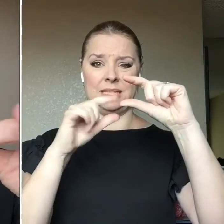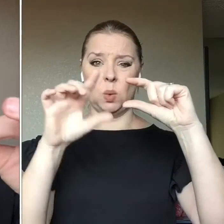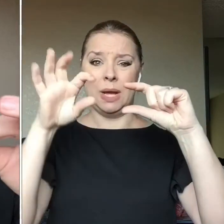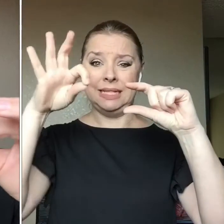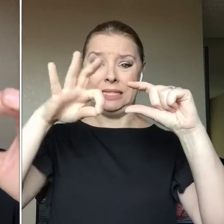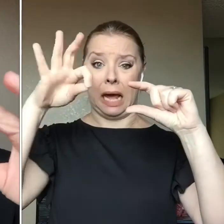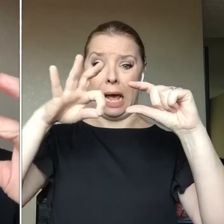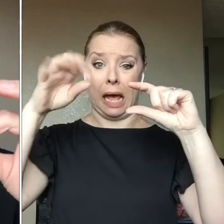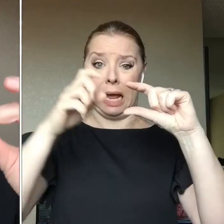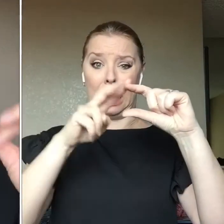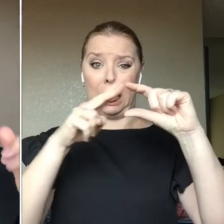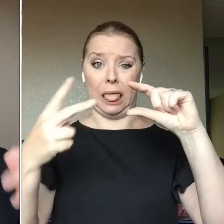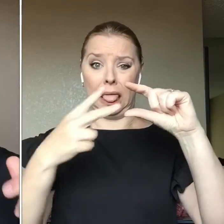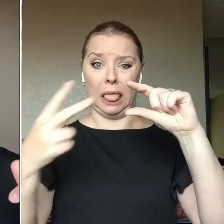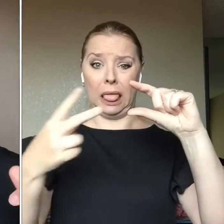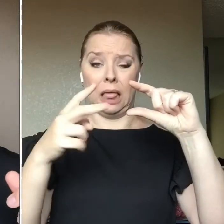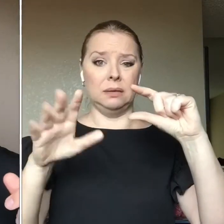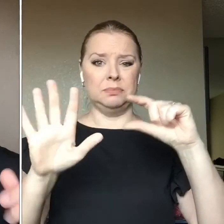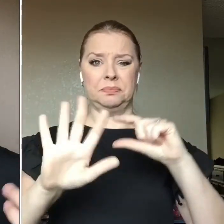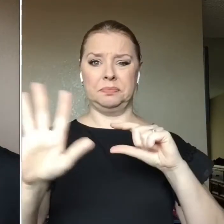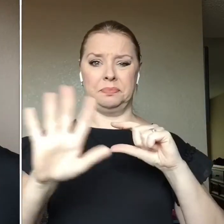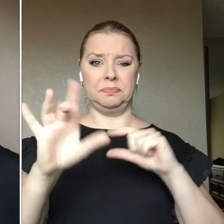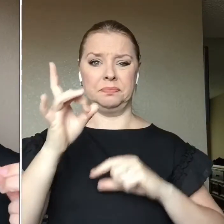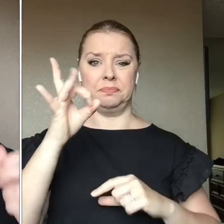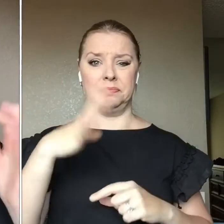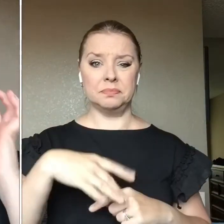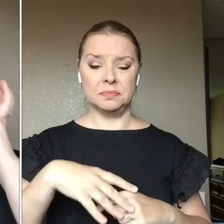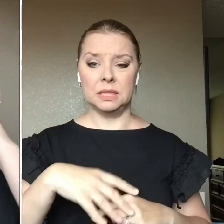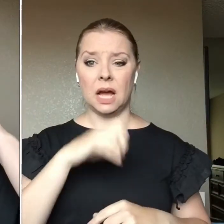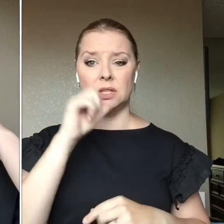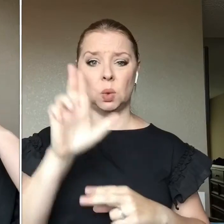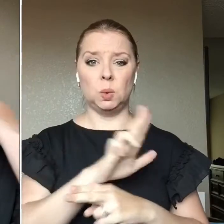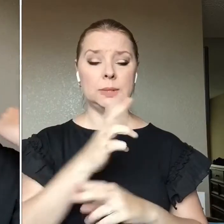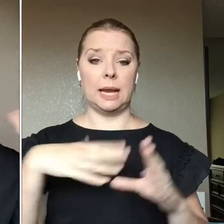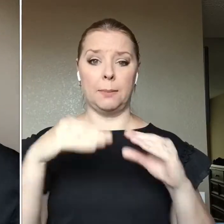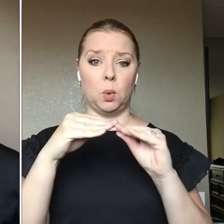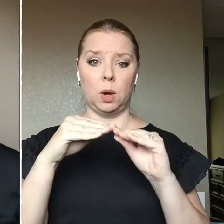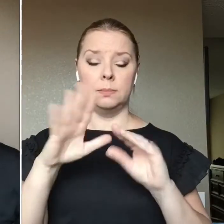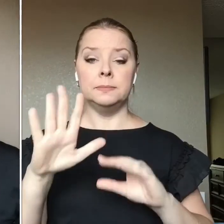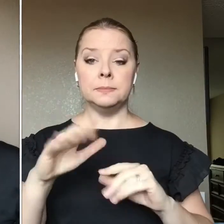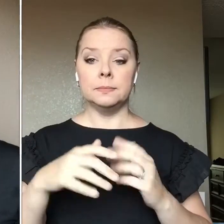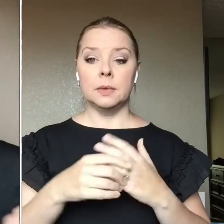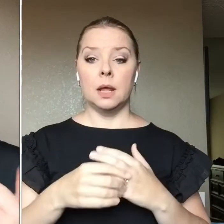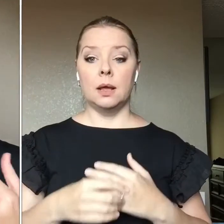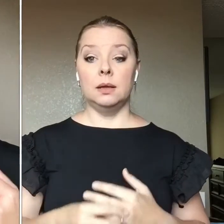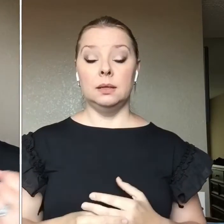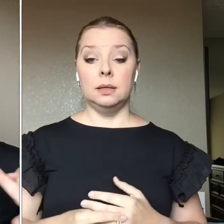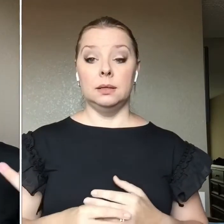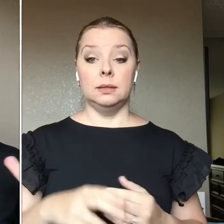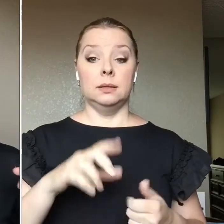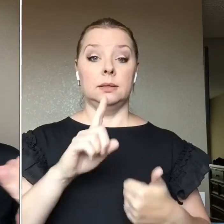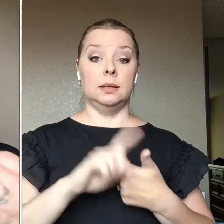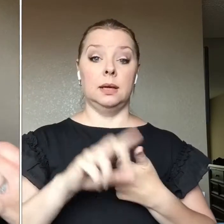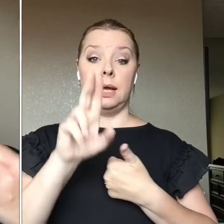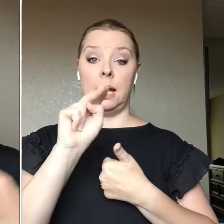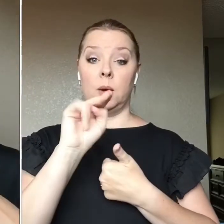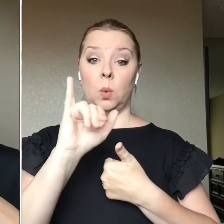these bristles Is ridiculous So I don't use that anymore But So NYX Maybelline